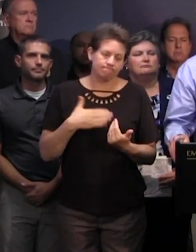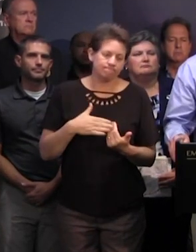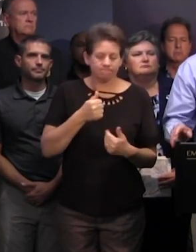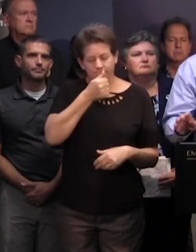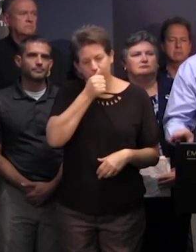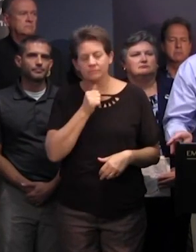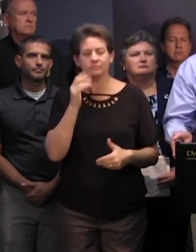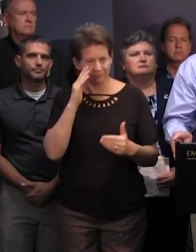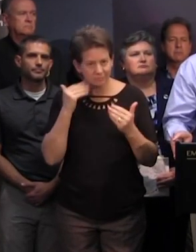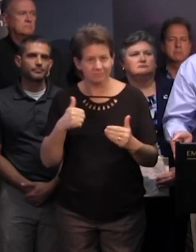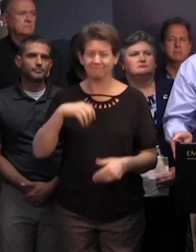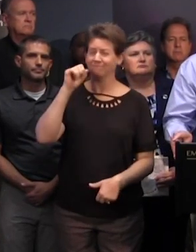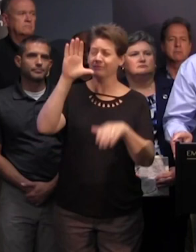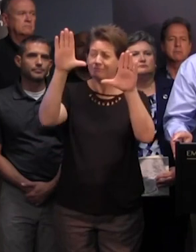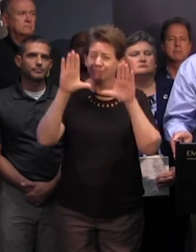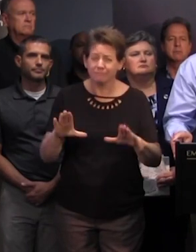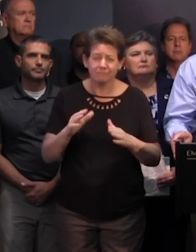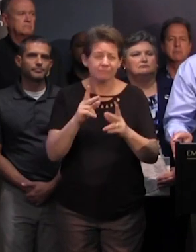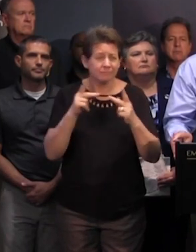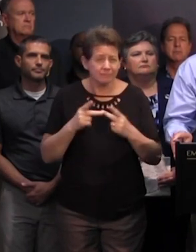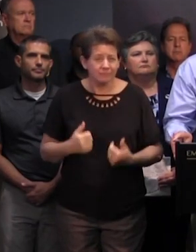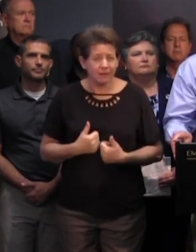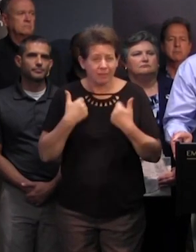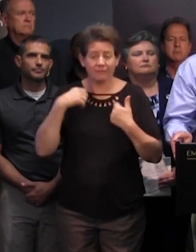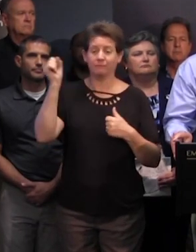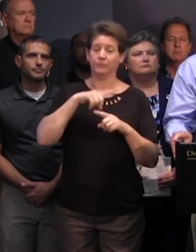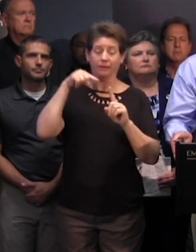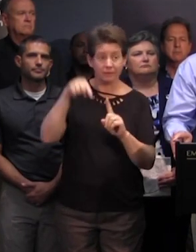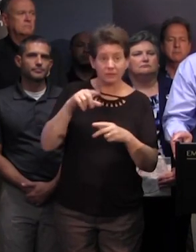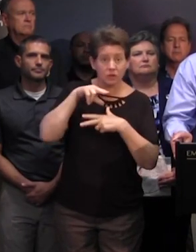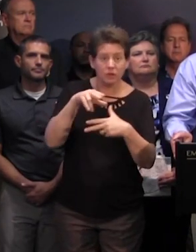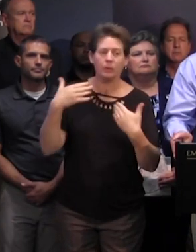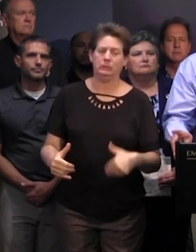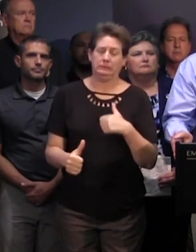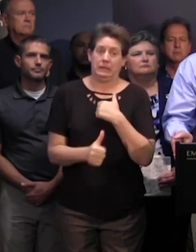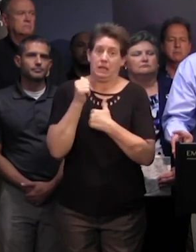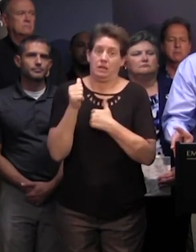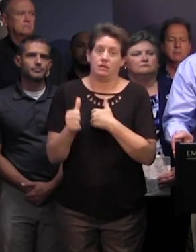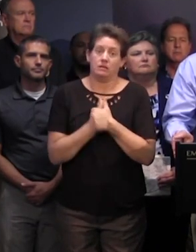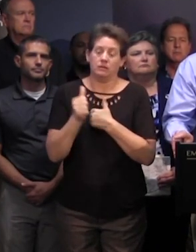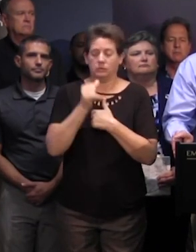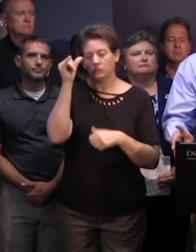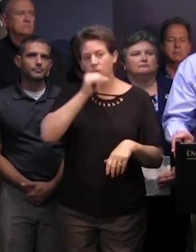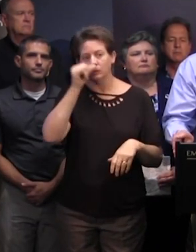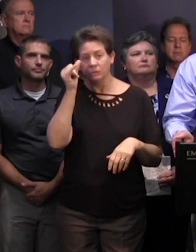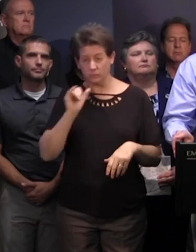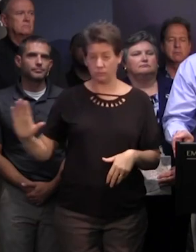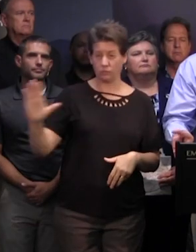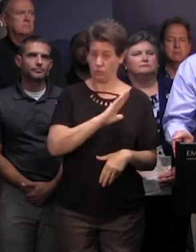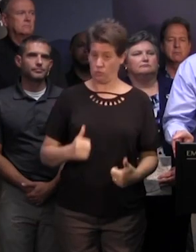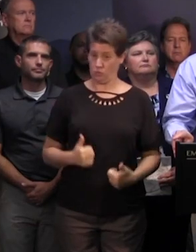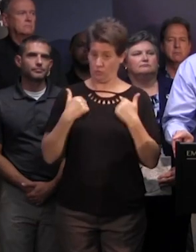to live this may be inconvenient this is a very dangerous hurricane but we are not going to gamble with the